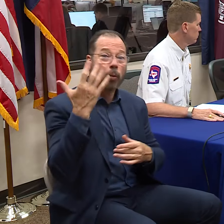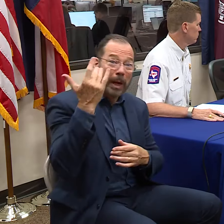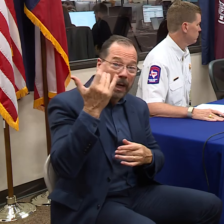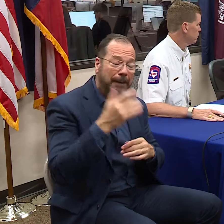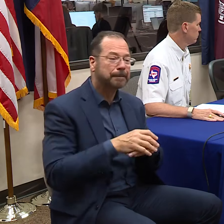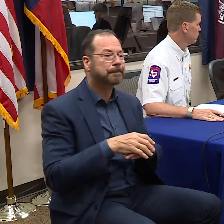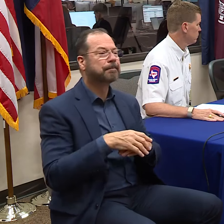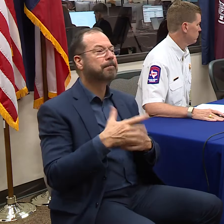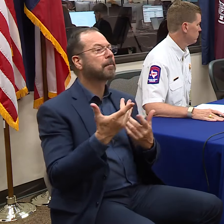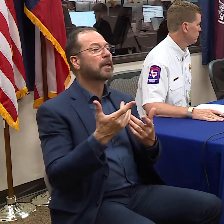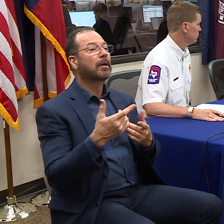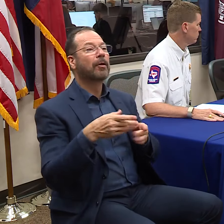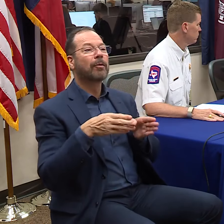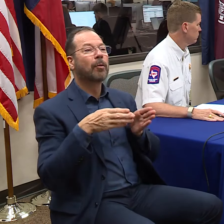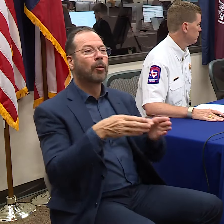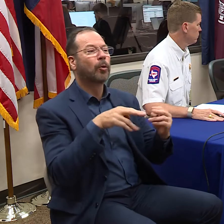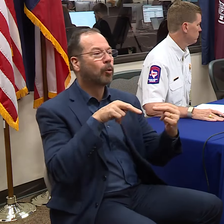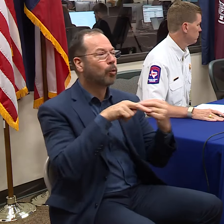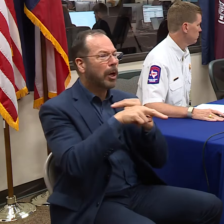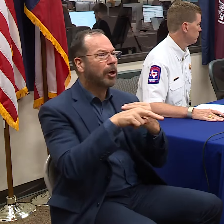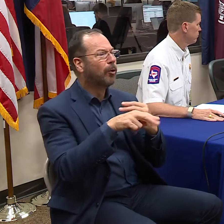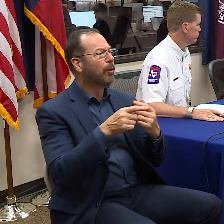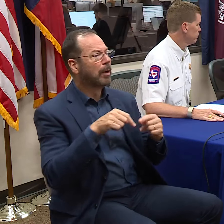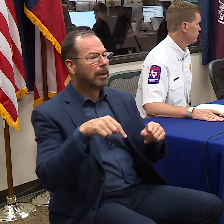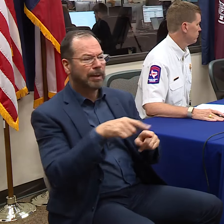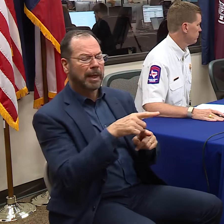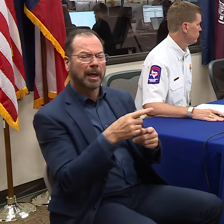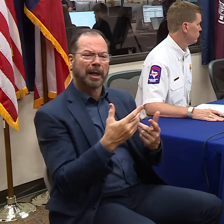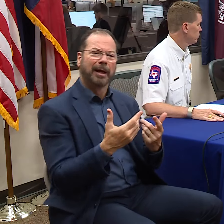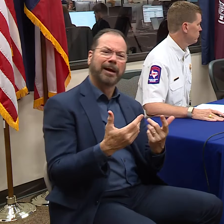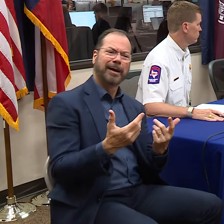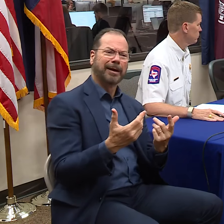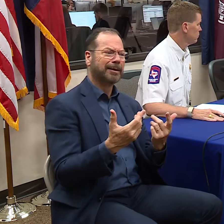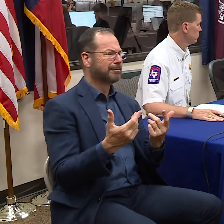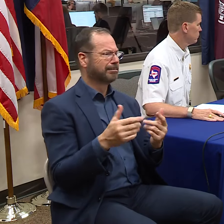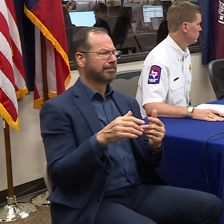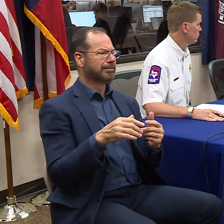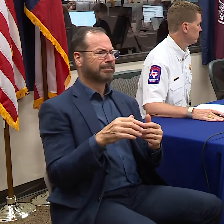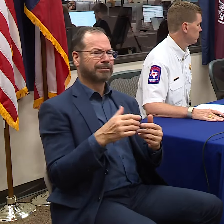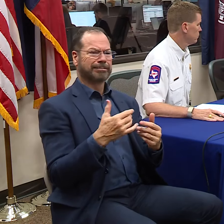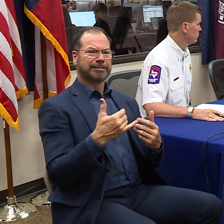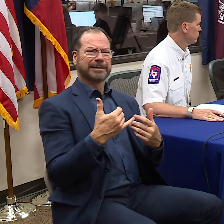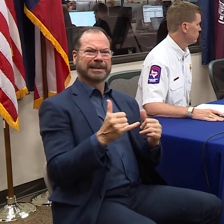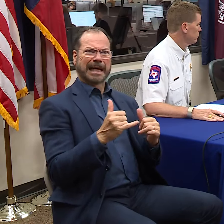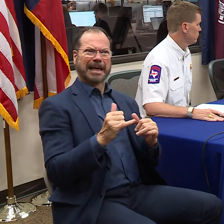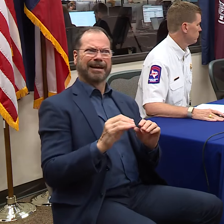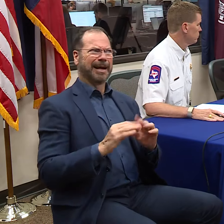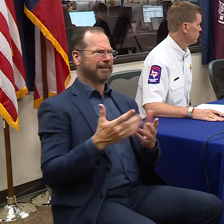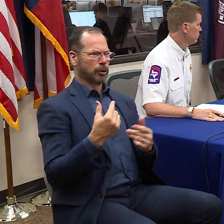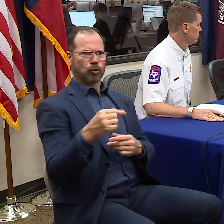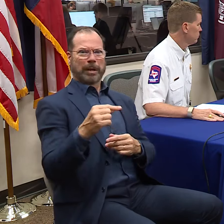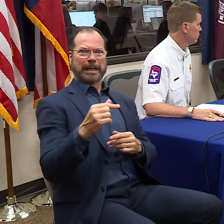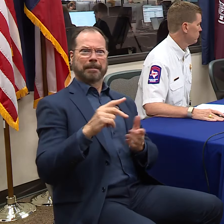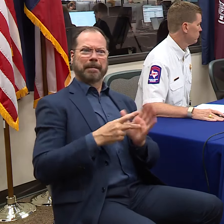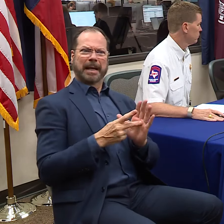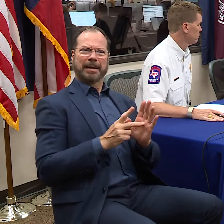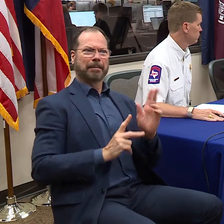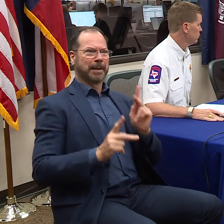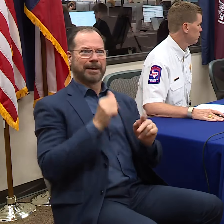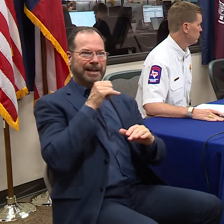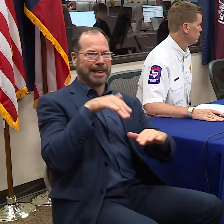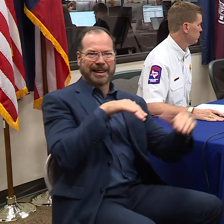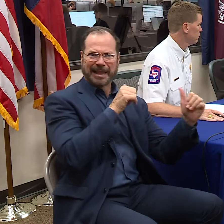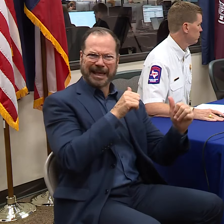all of the roads leaving the coast, and the maps are still green, so we don't see many people leaving, and what you will hear from our chief of our